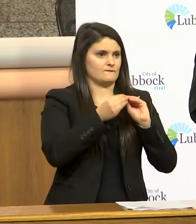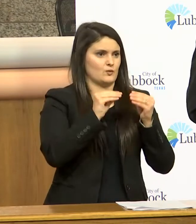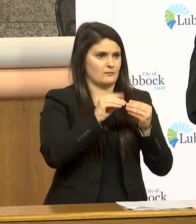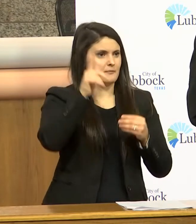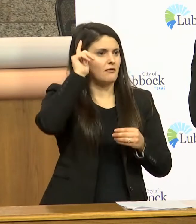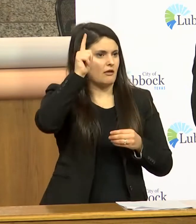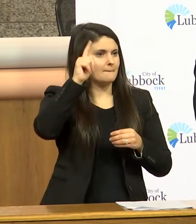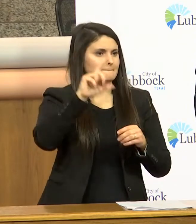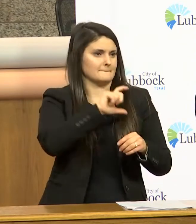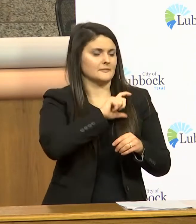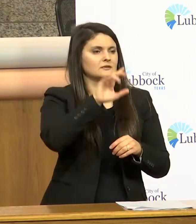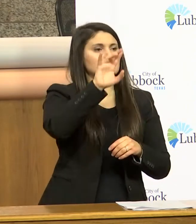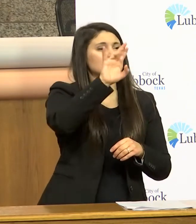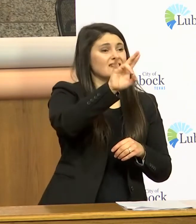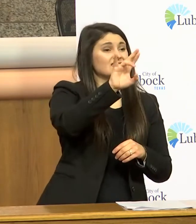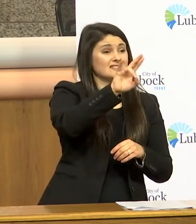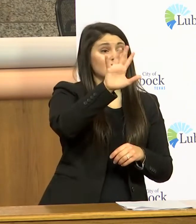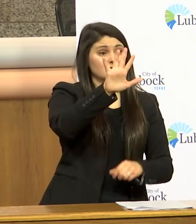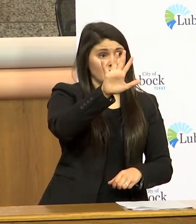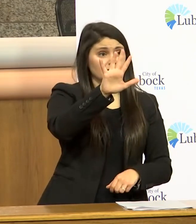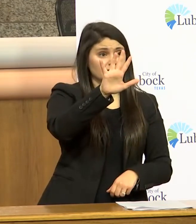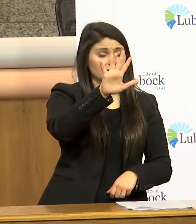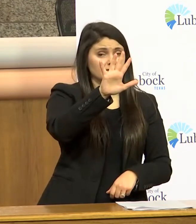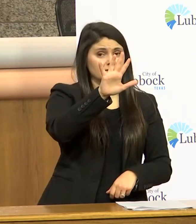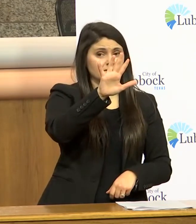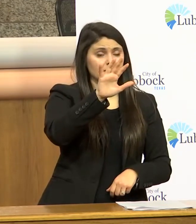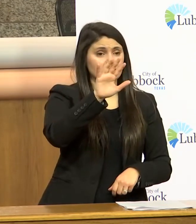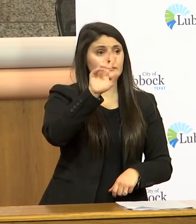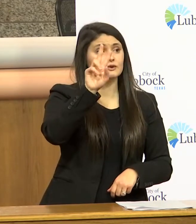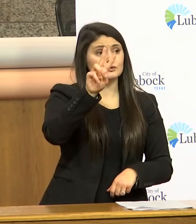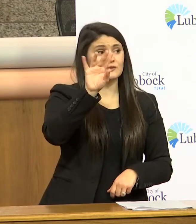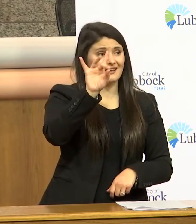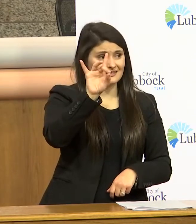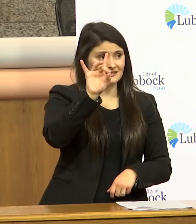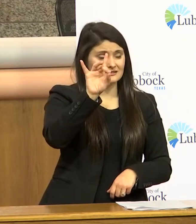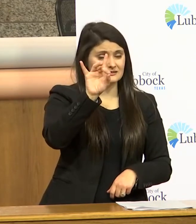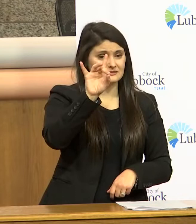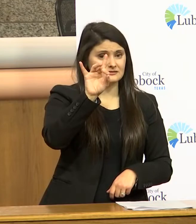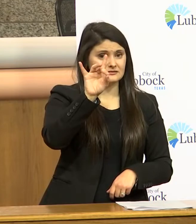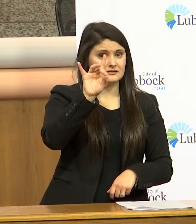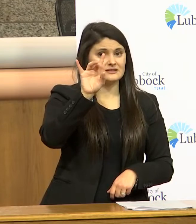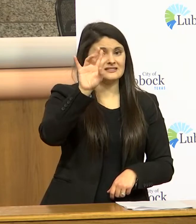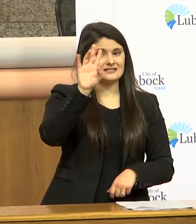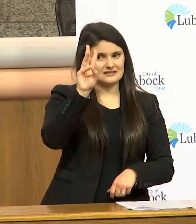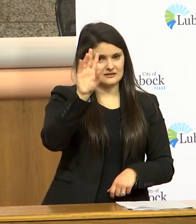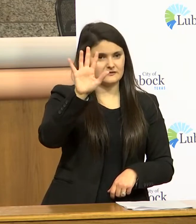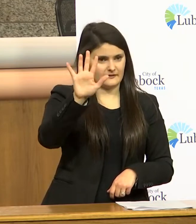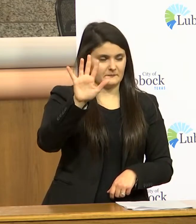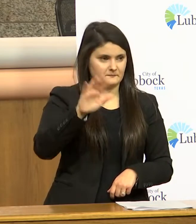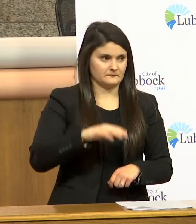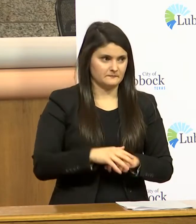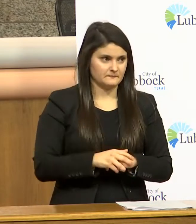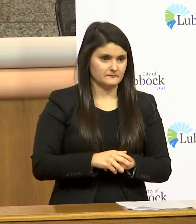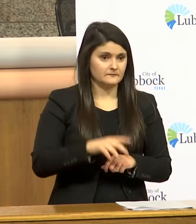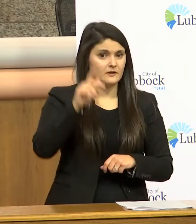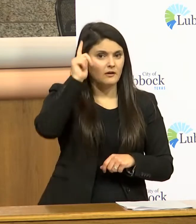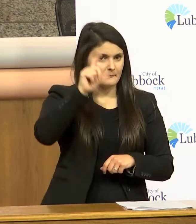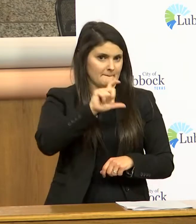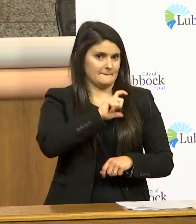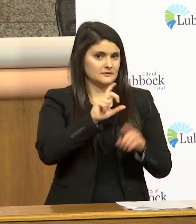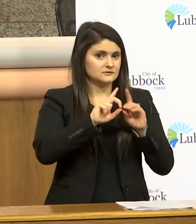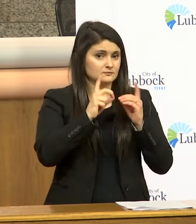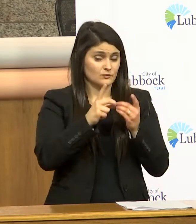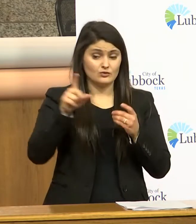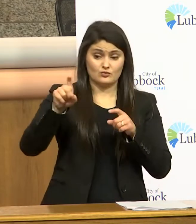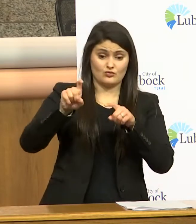lubbock police department that's 775-2865 those calls will be